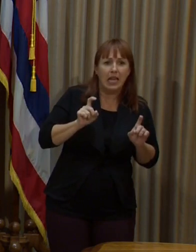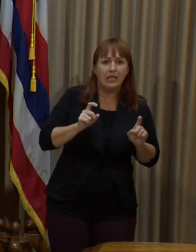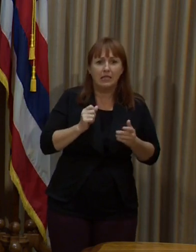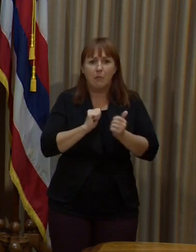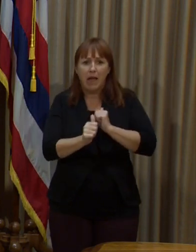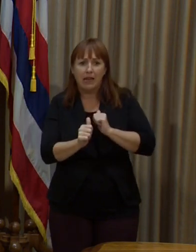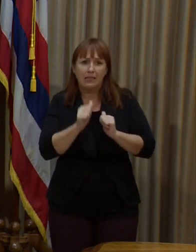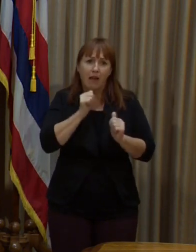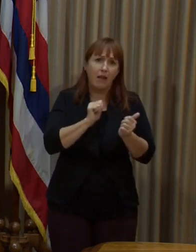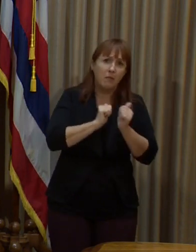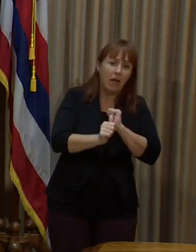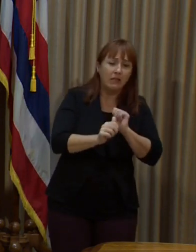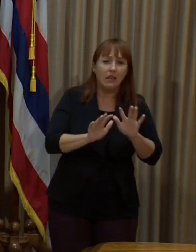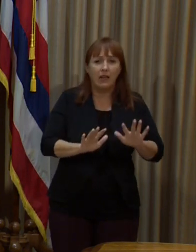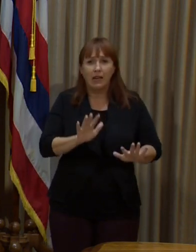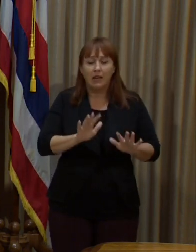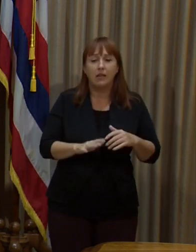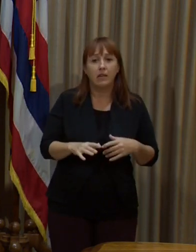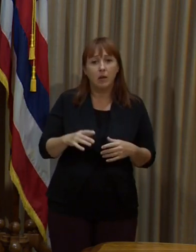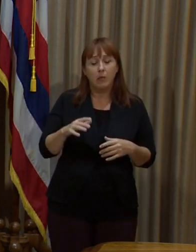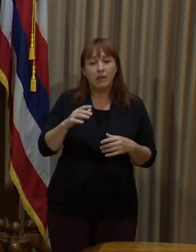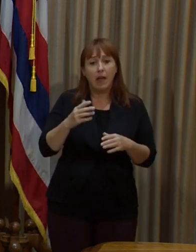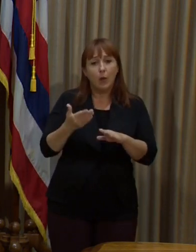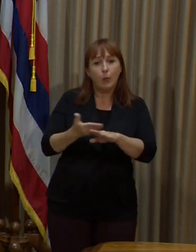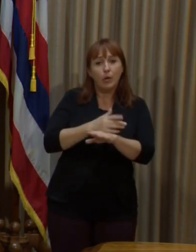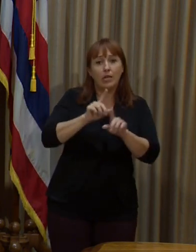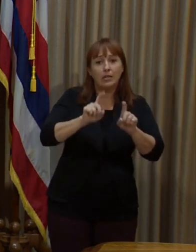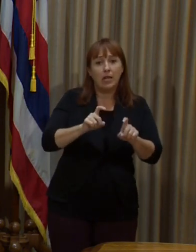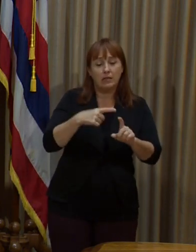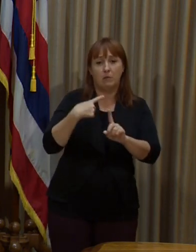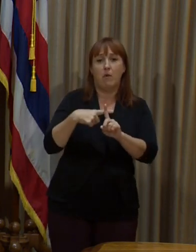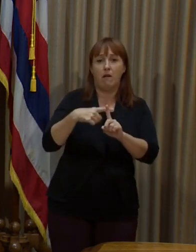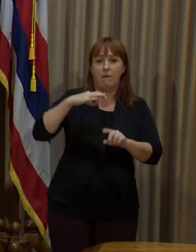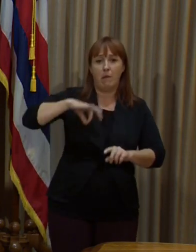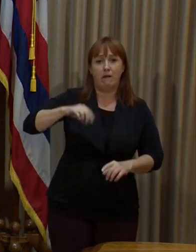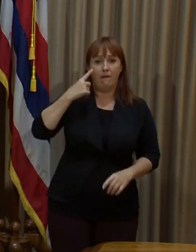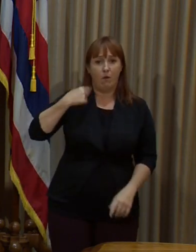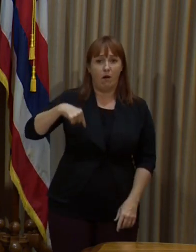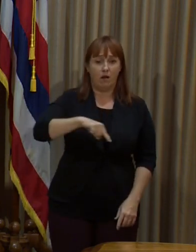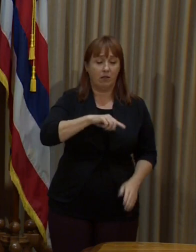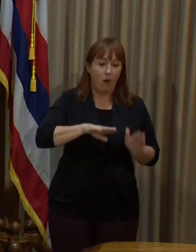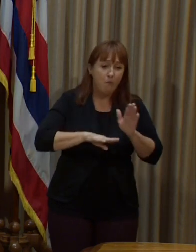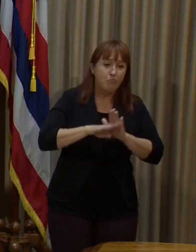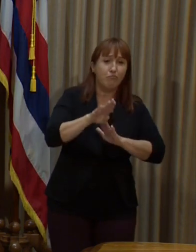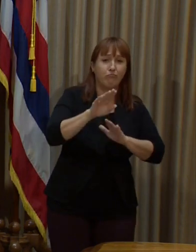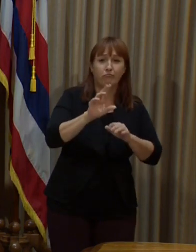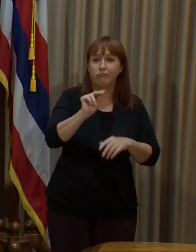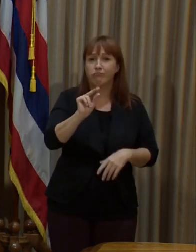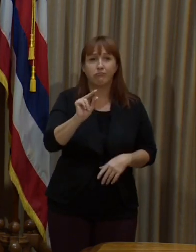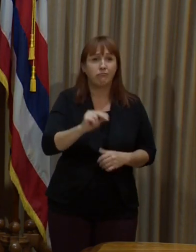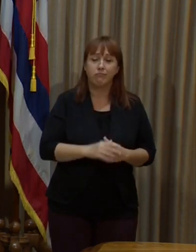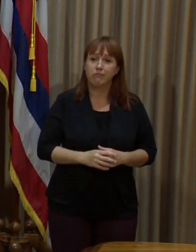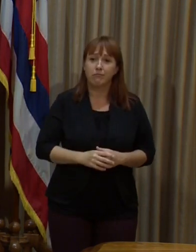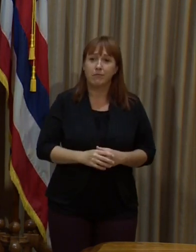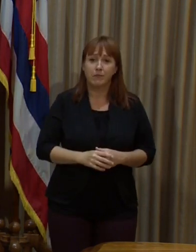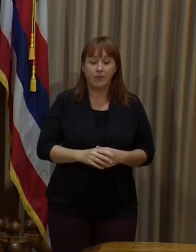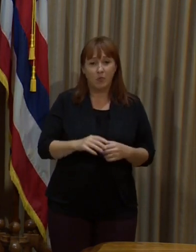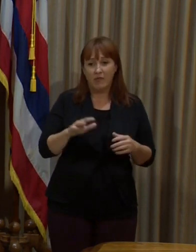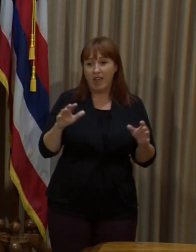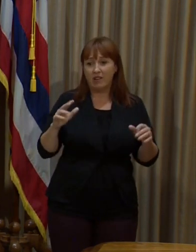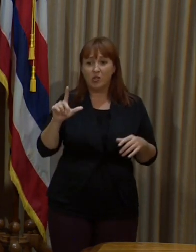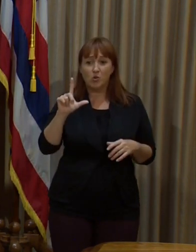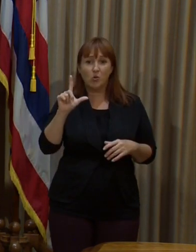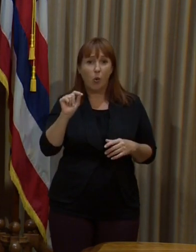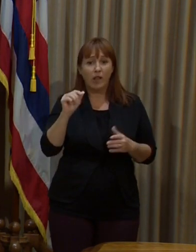The pretest has been, it's been good to us. We have not seen a big surge, and we have had now on many days, well over 20